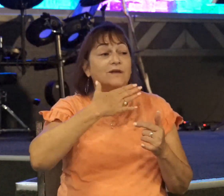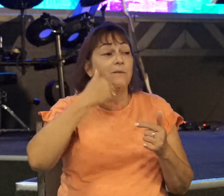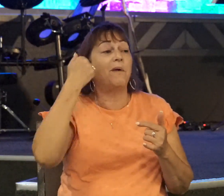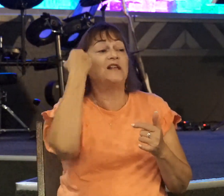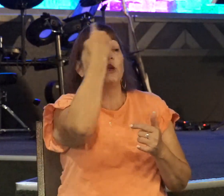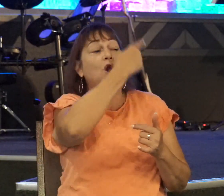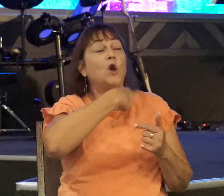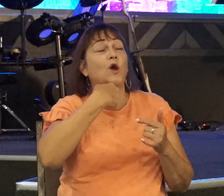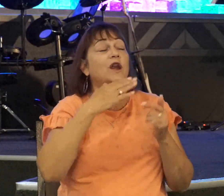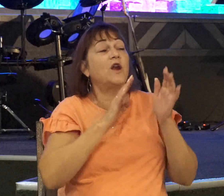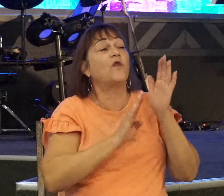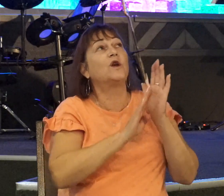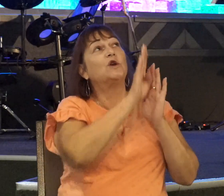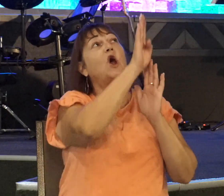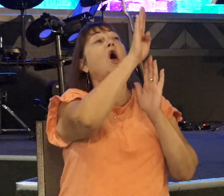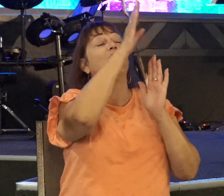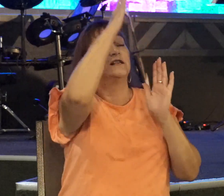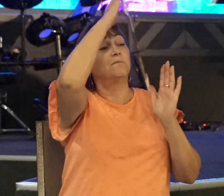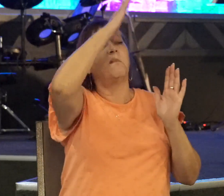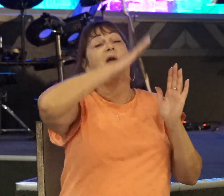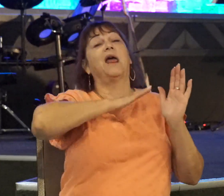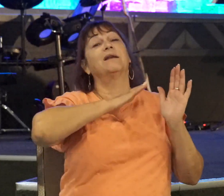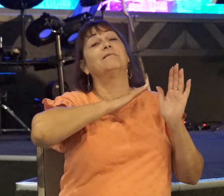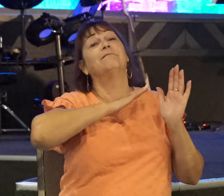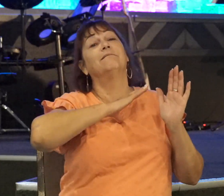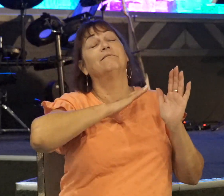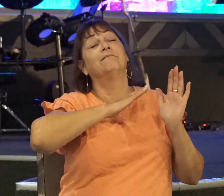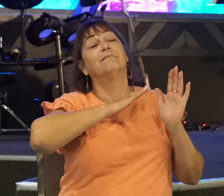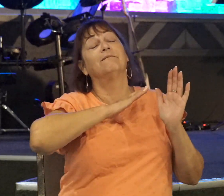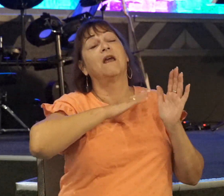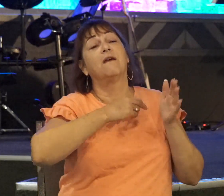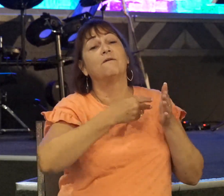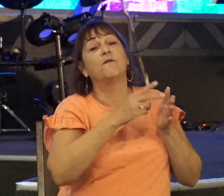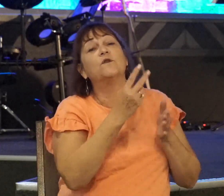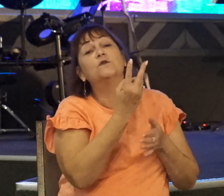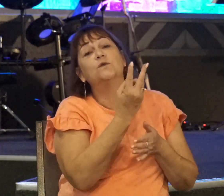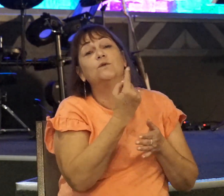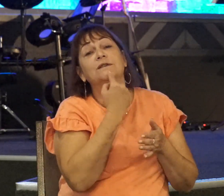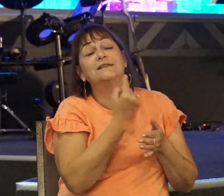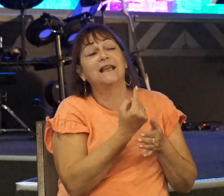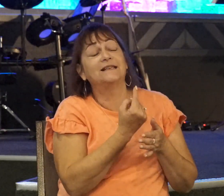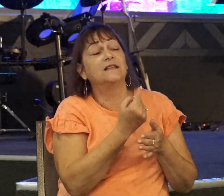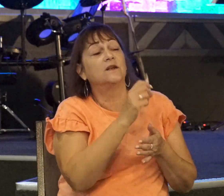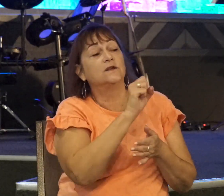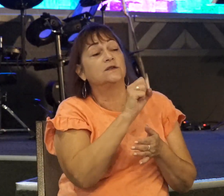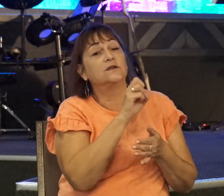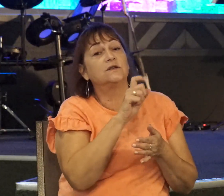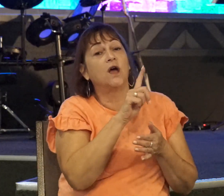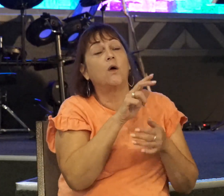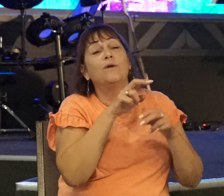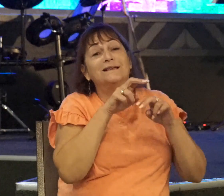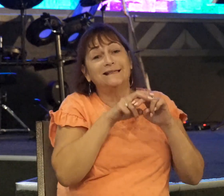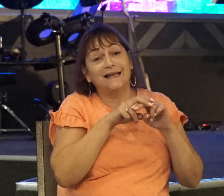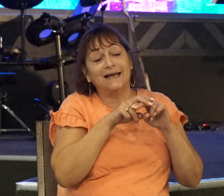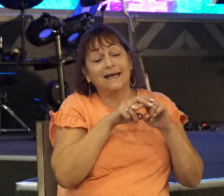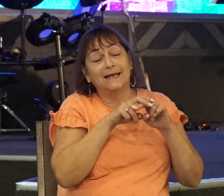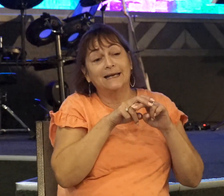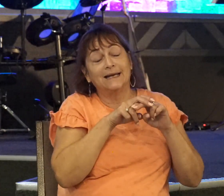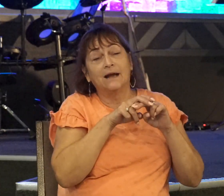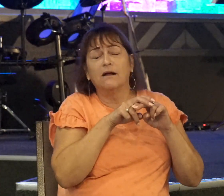most tall out of them all. Well, verse 2 says, And Saul was sitting. What was Saul